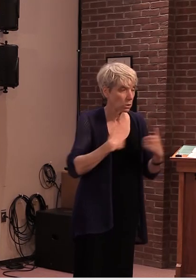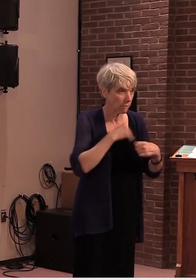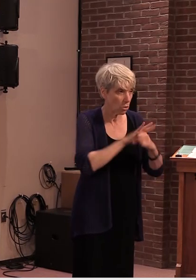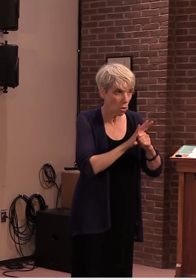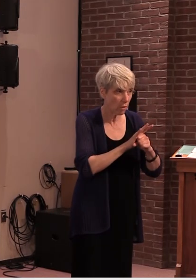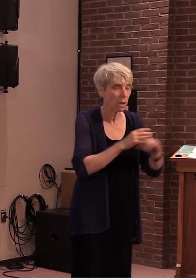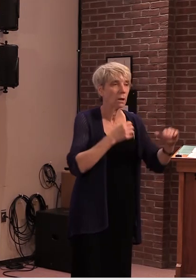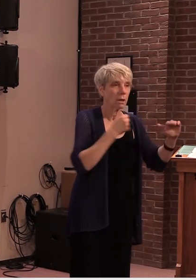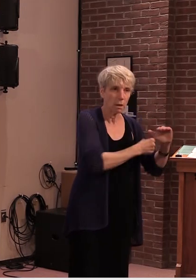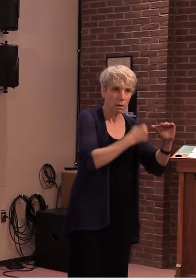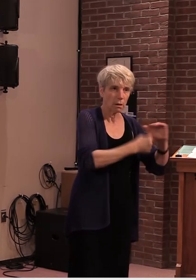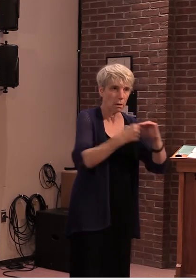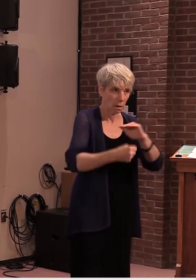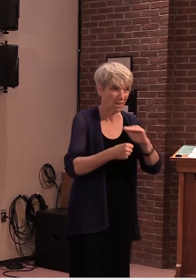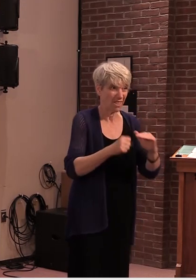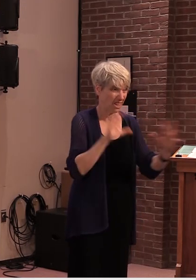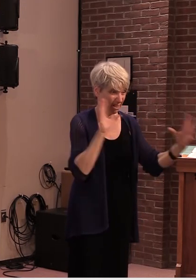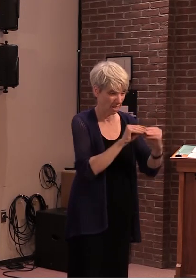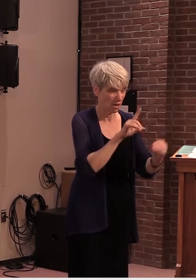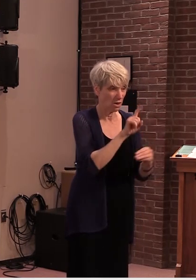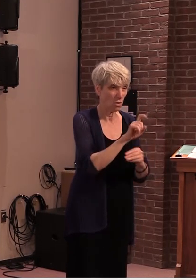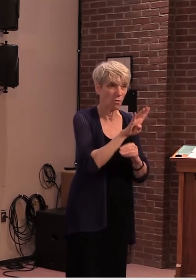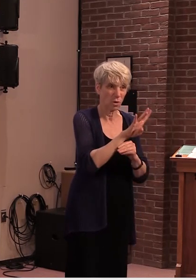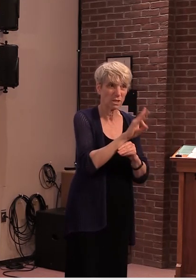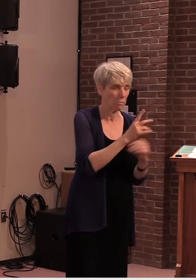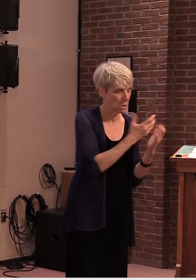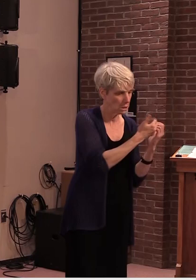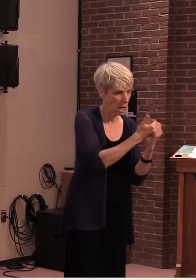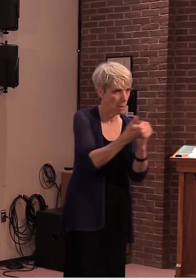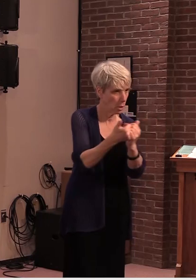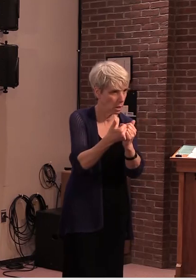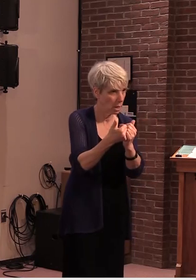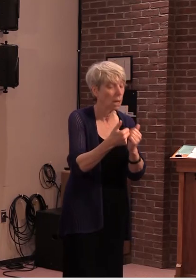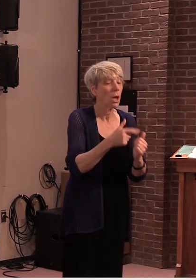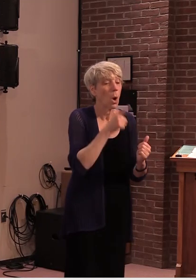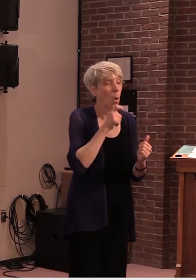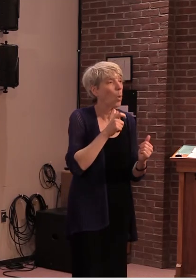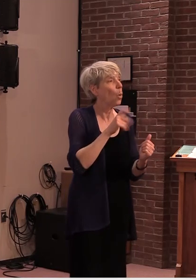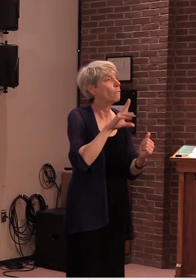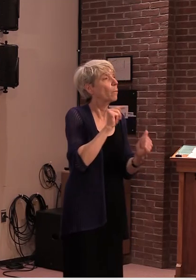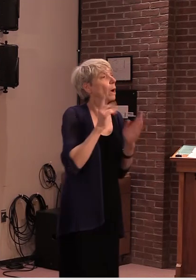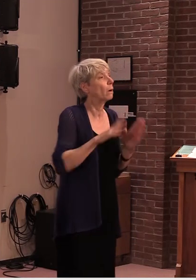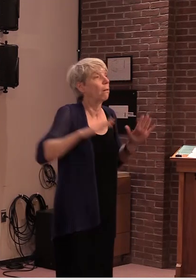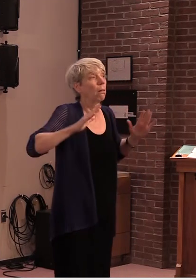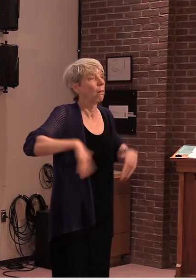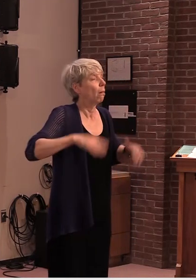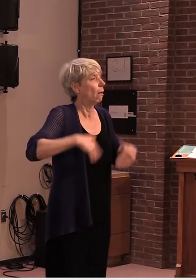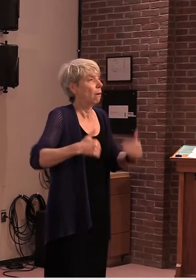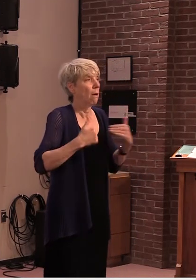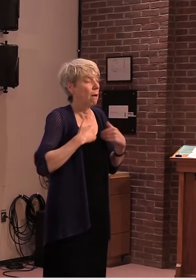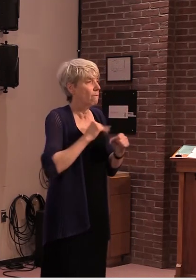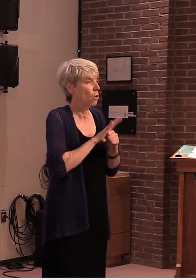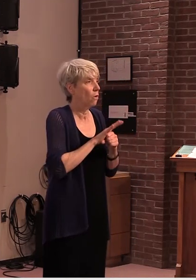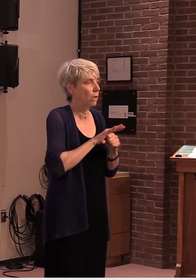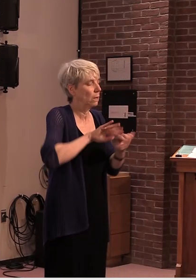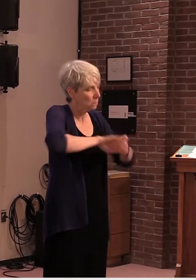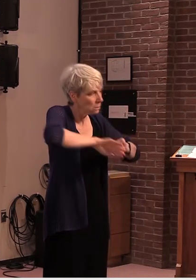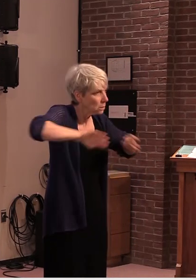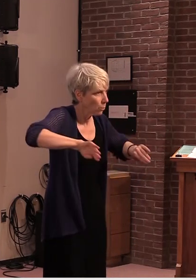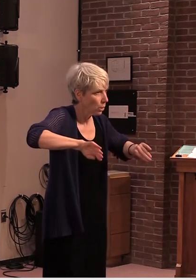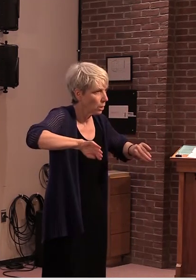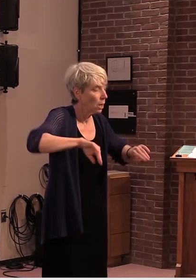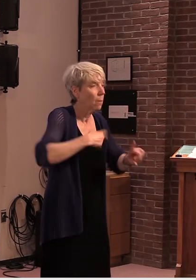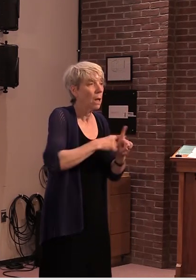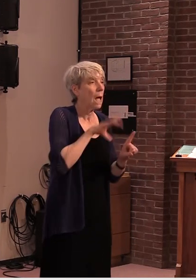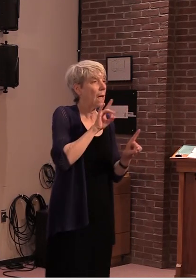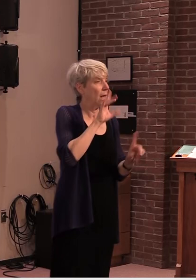146 positive inmates and the separation of the negative inmates. The eight refusals are being treated in accordance